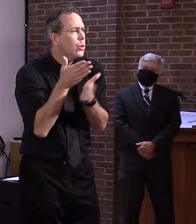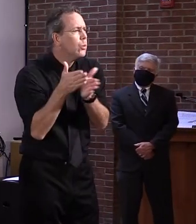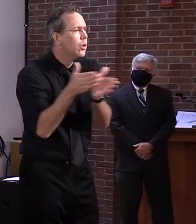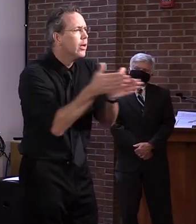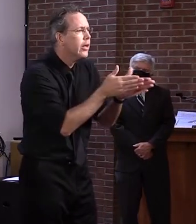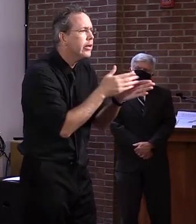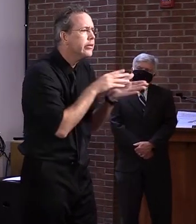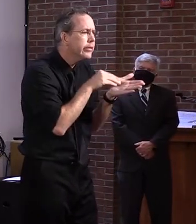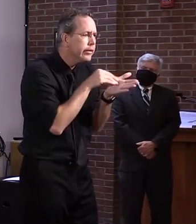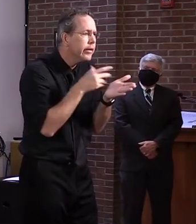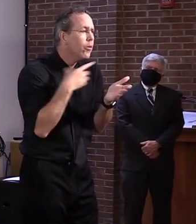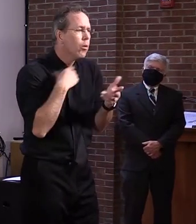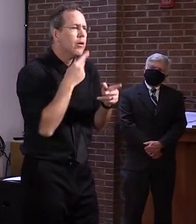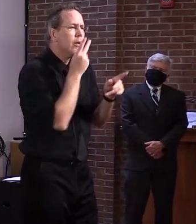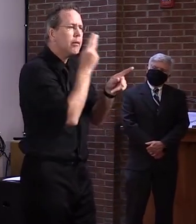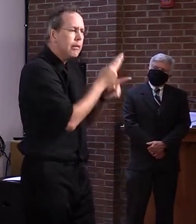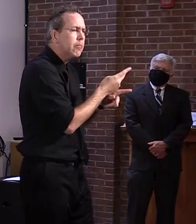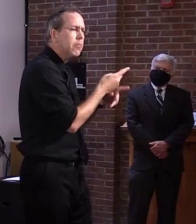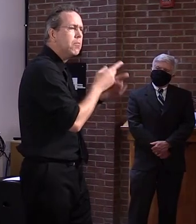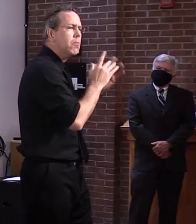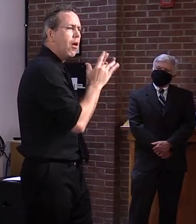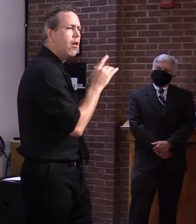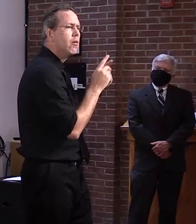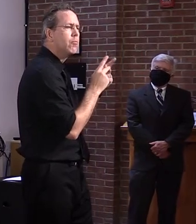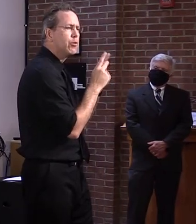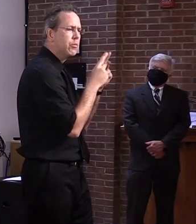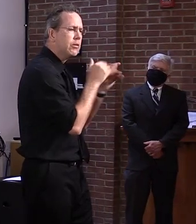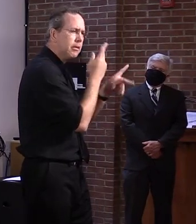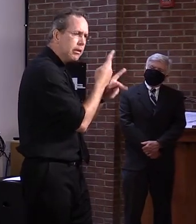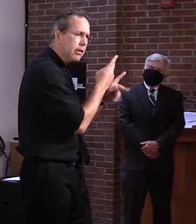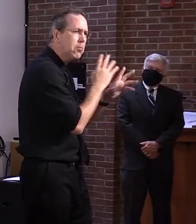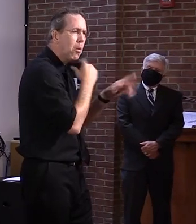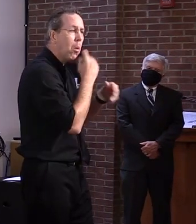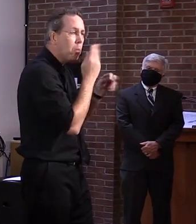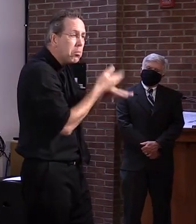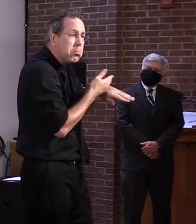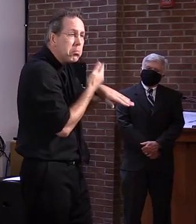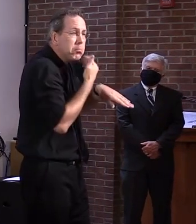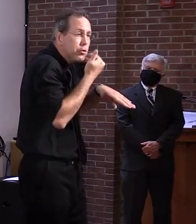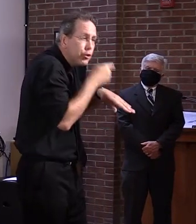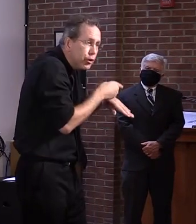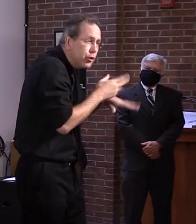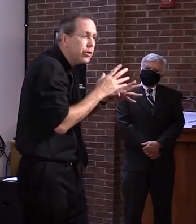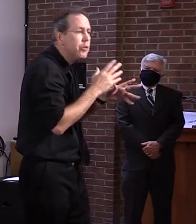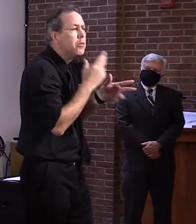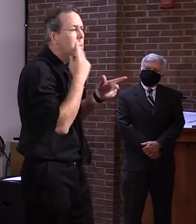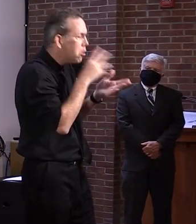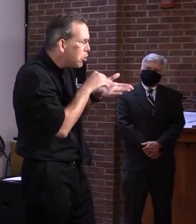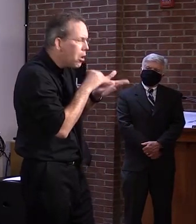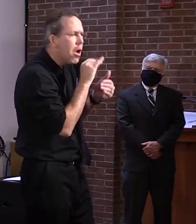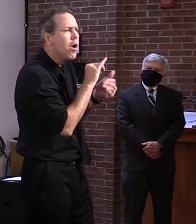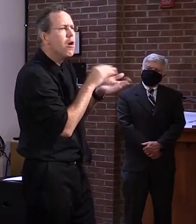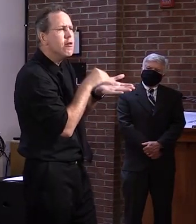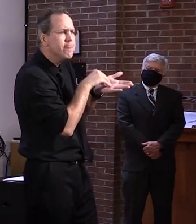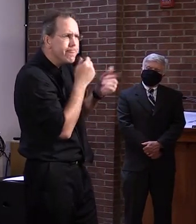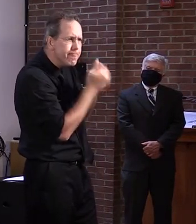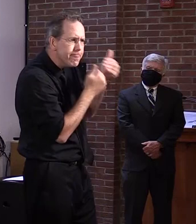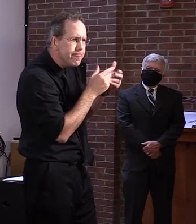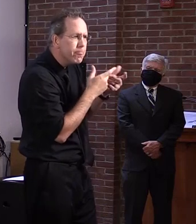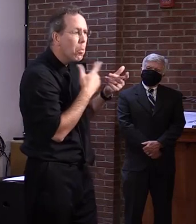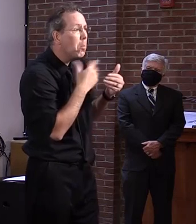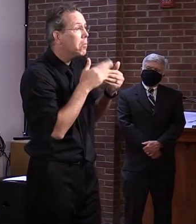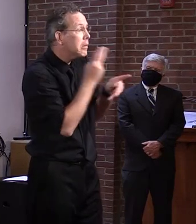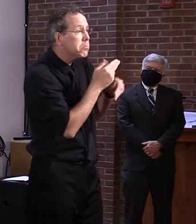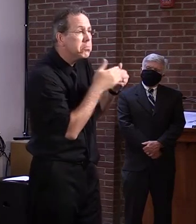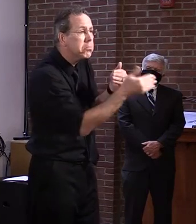enhance that and learn from some of what we've done, take the best of what we've done and, uh, and, do it in the future. Uh,